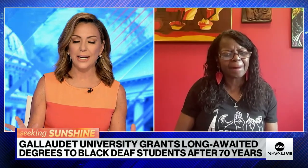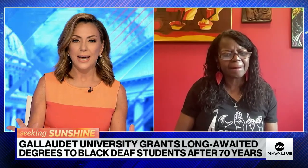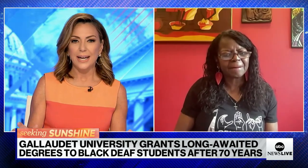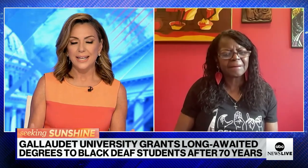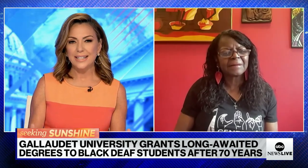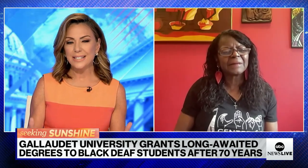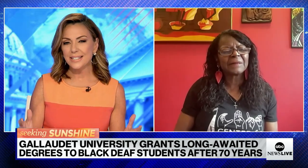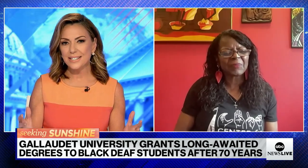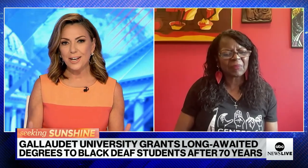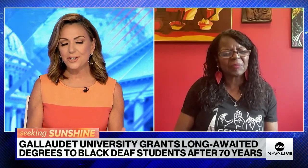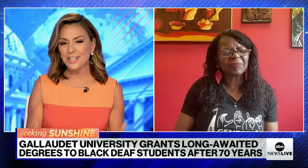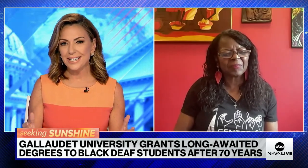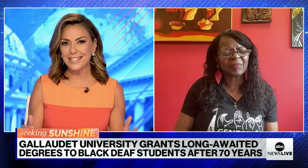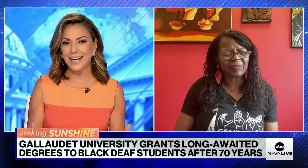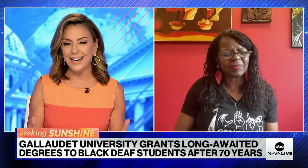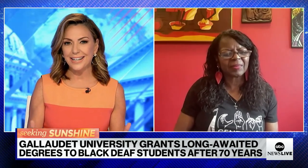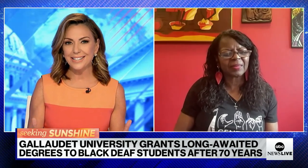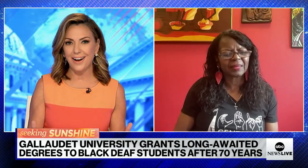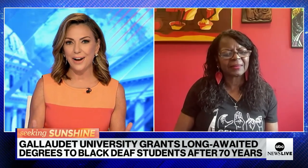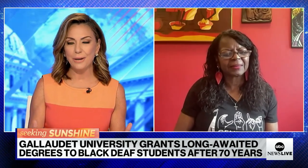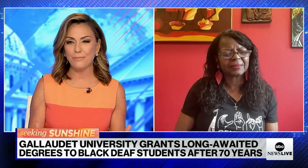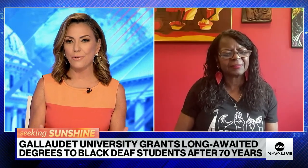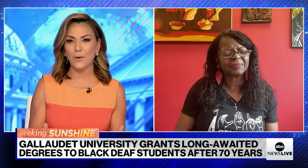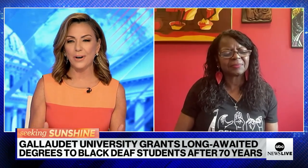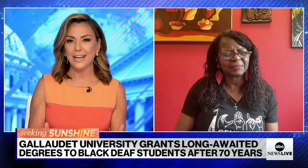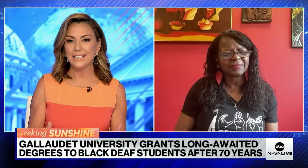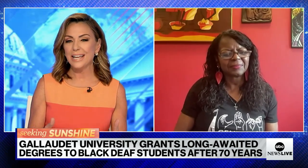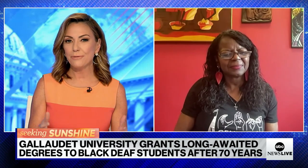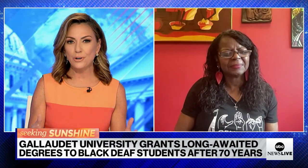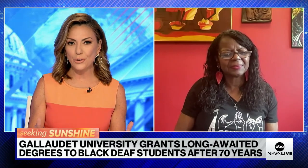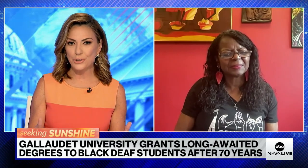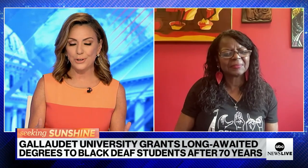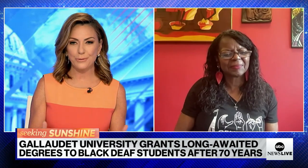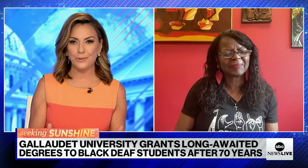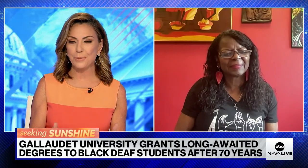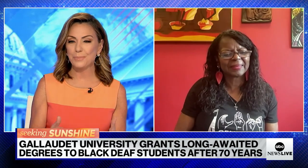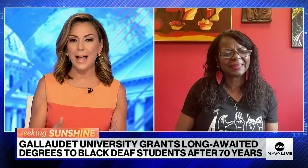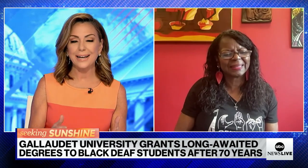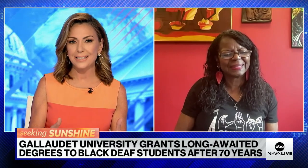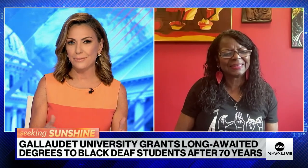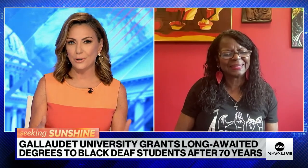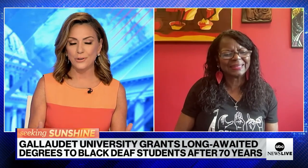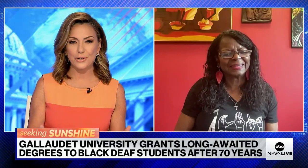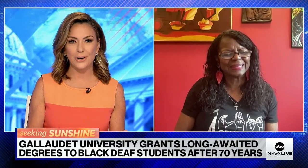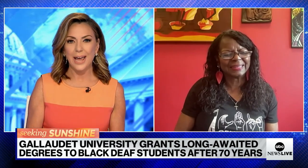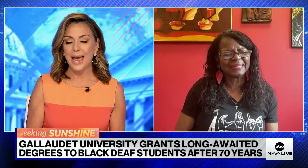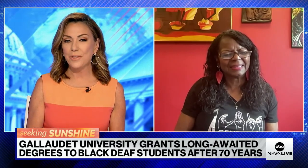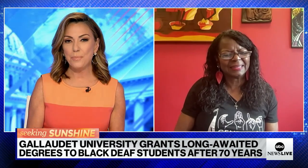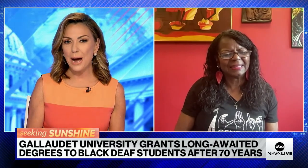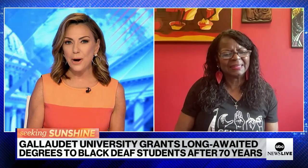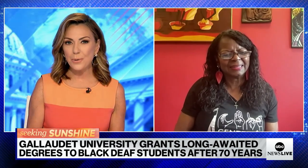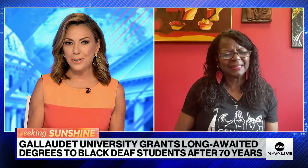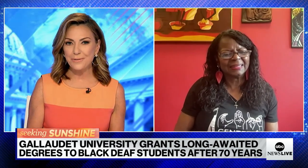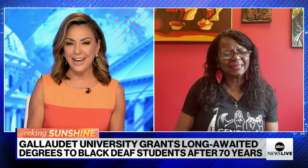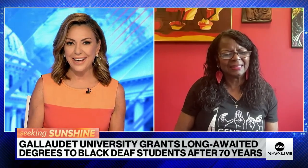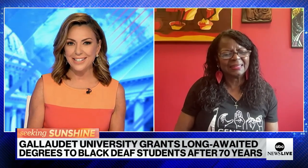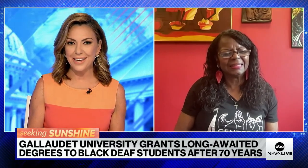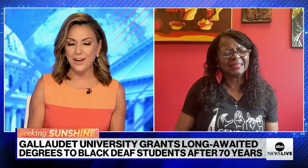This is such an exciting time for deaf culture for black deaf culture and the power of ASL.